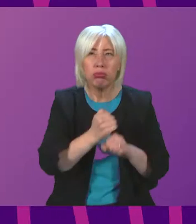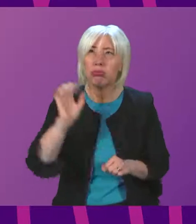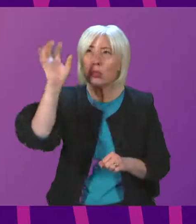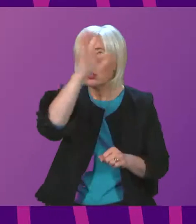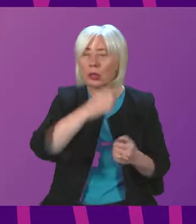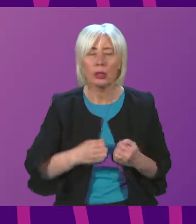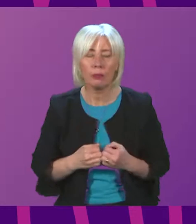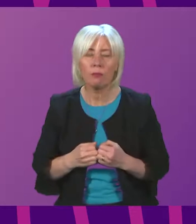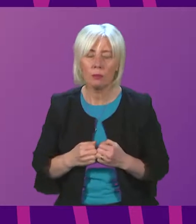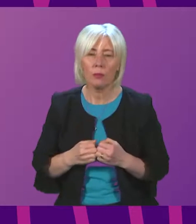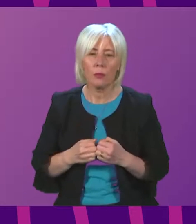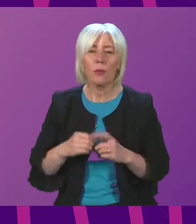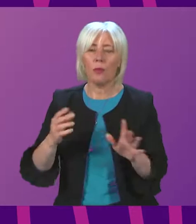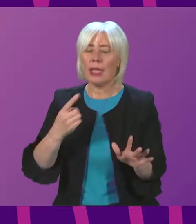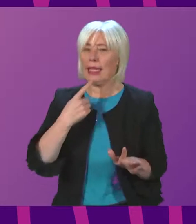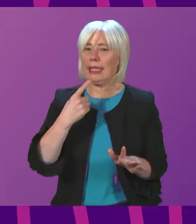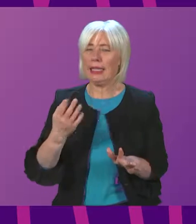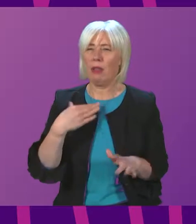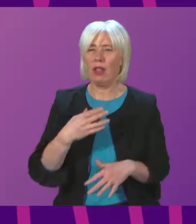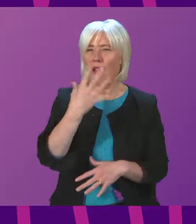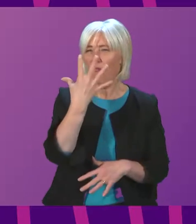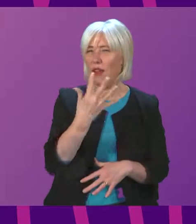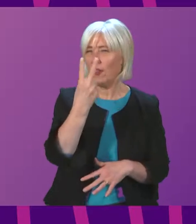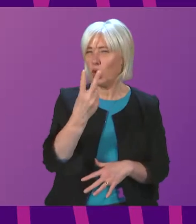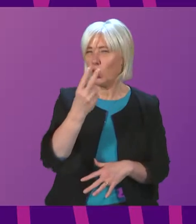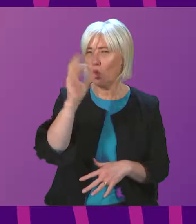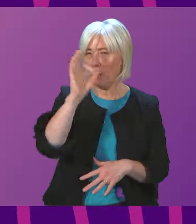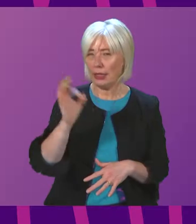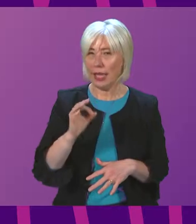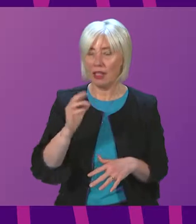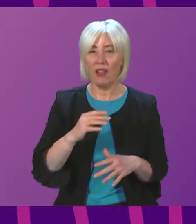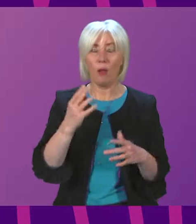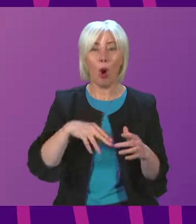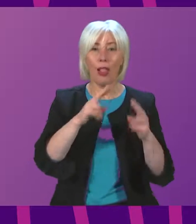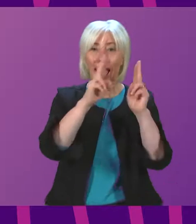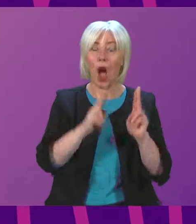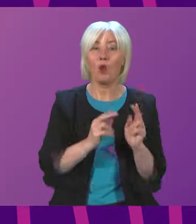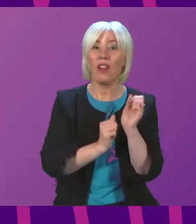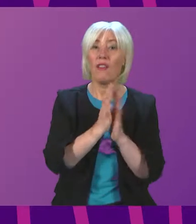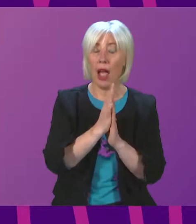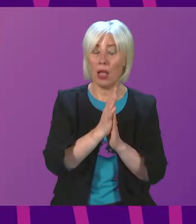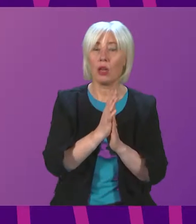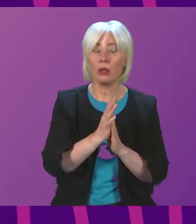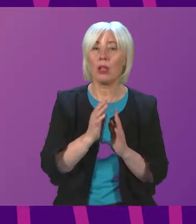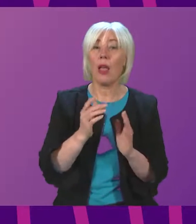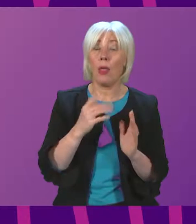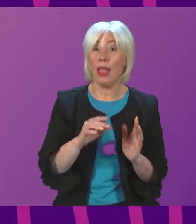So, as I said earlier, in 52 per cent of domestic fire incidents, the smoke alarm had alerted documents to the